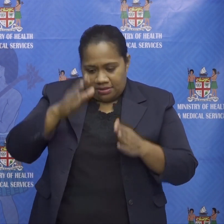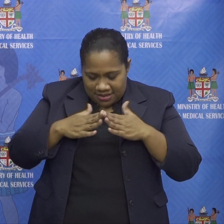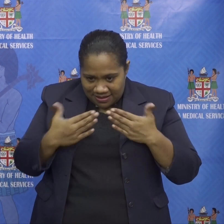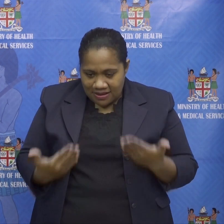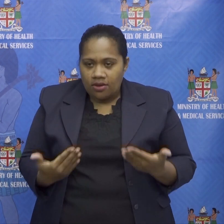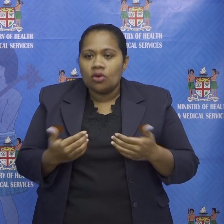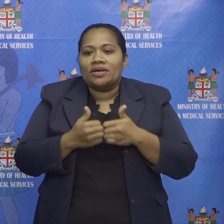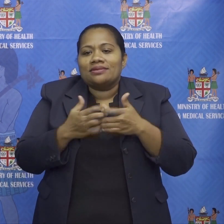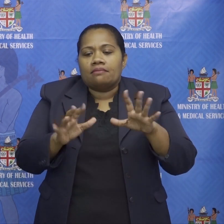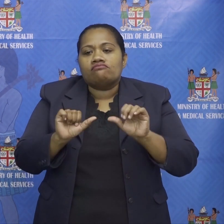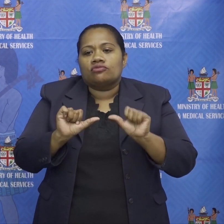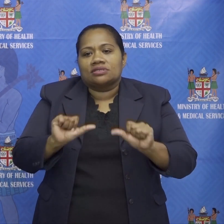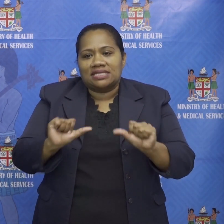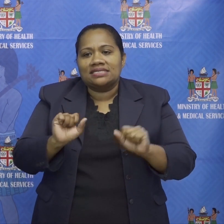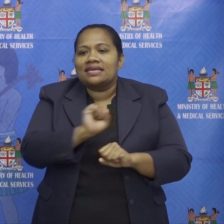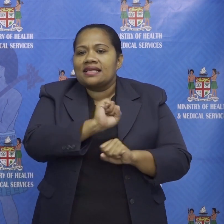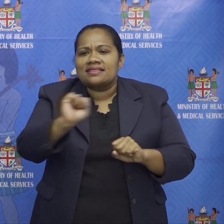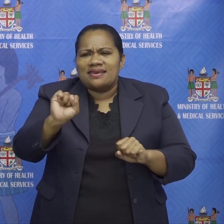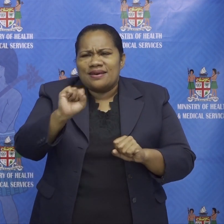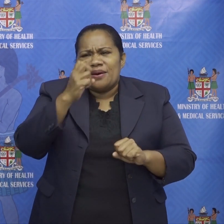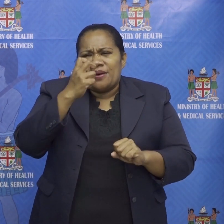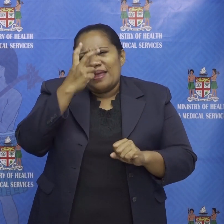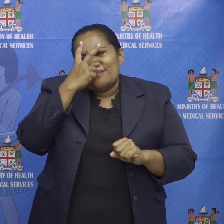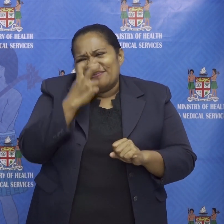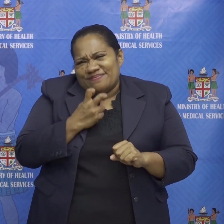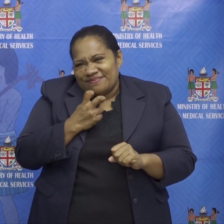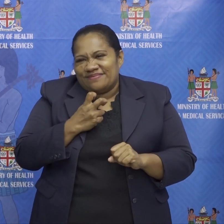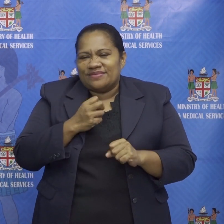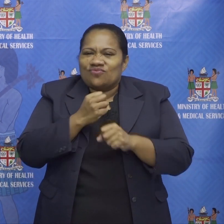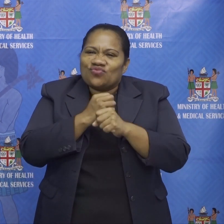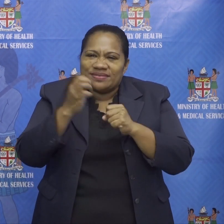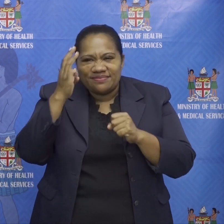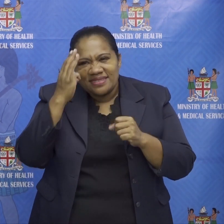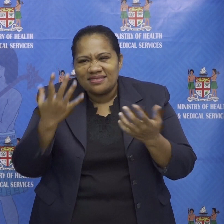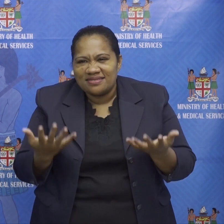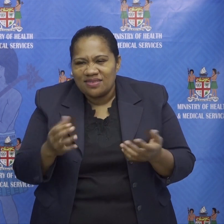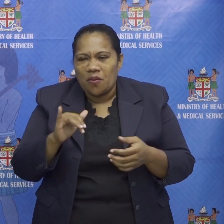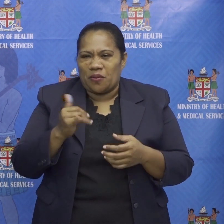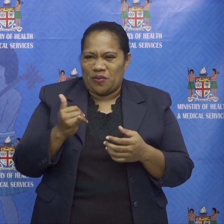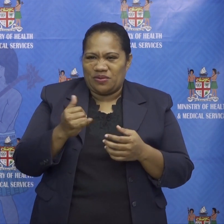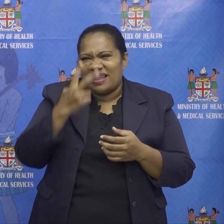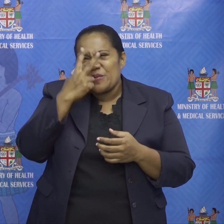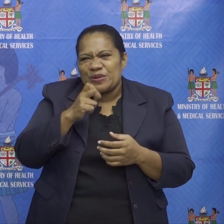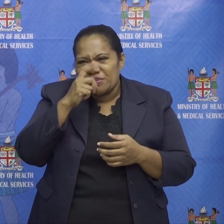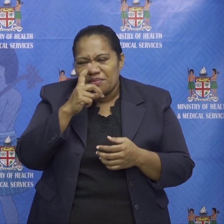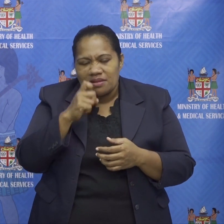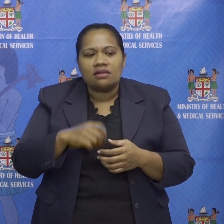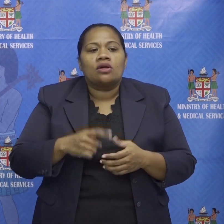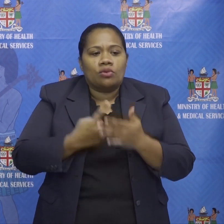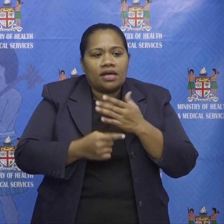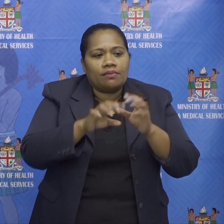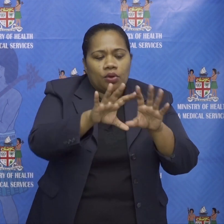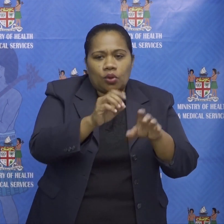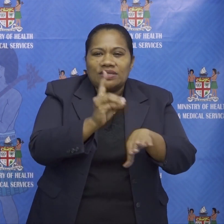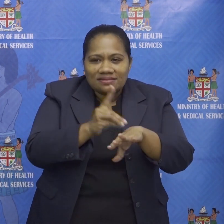protecting their elderly family members those who got comorbidities pulling them away telling